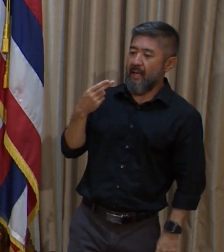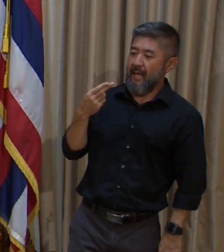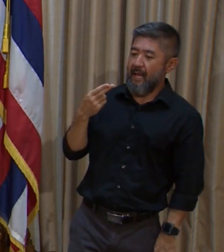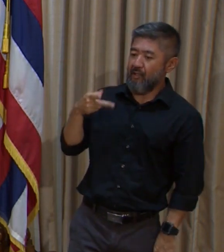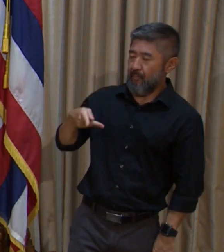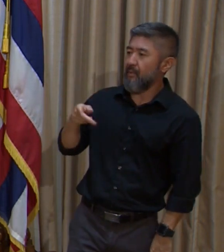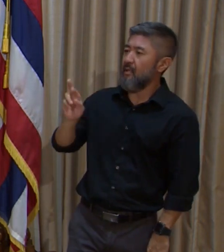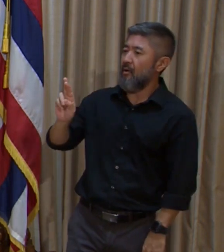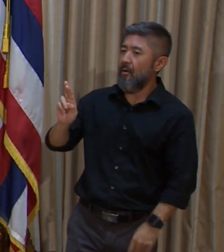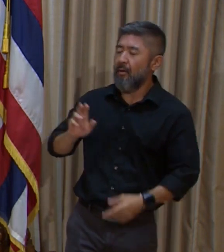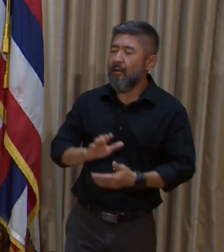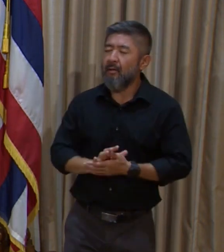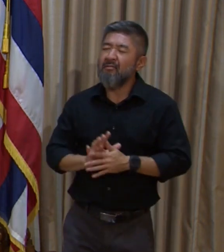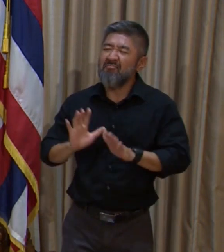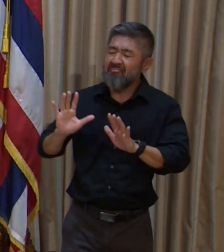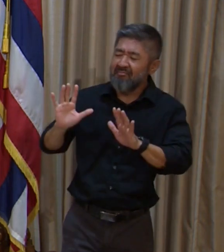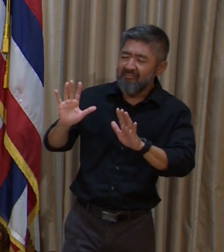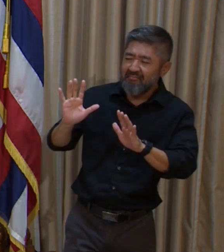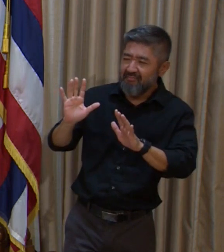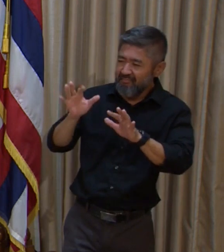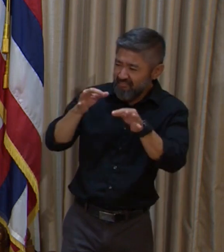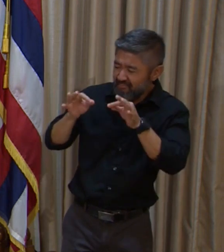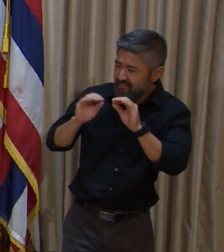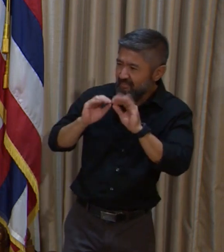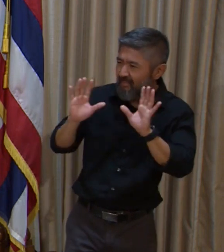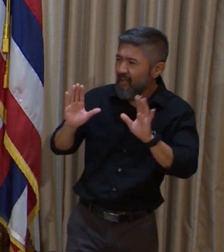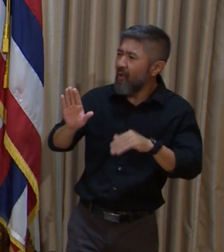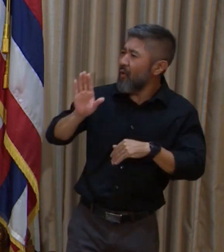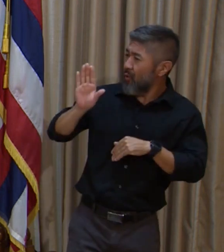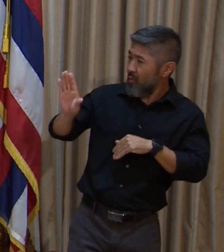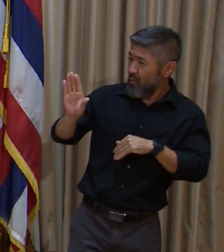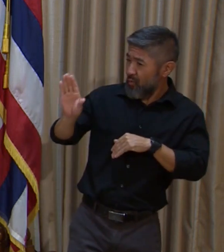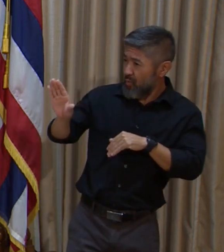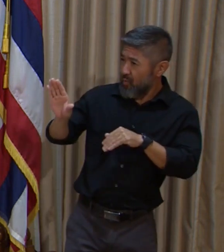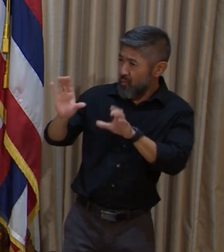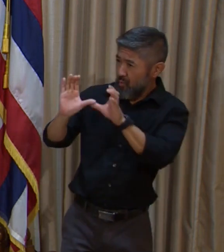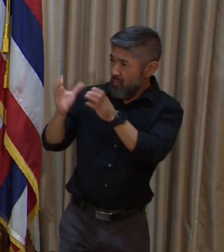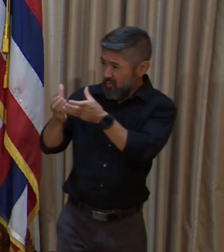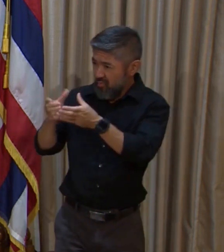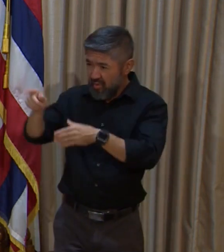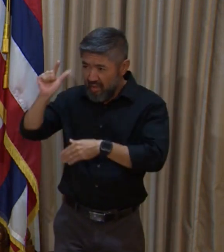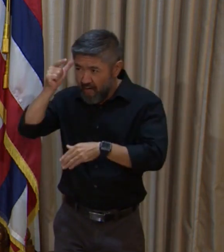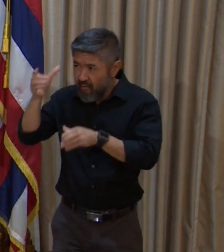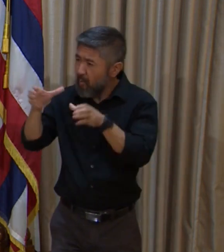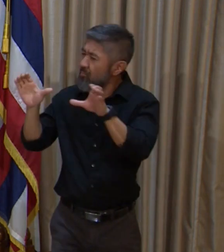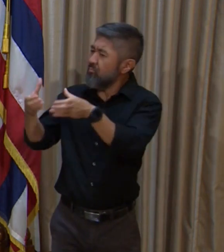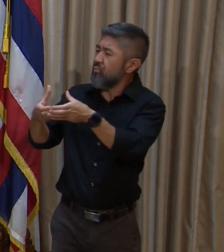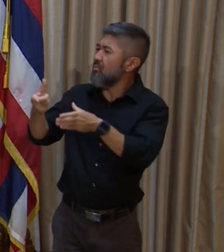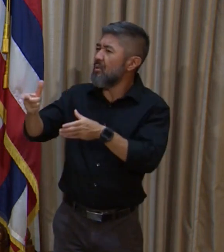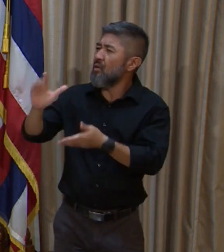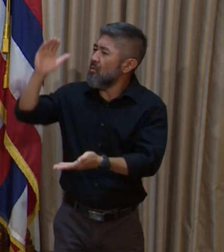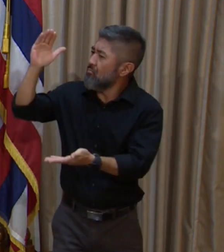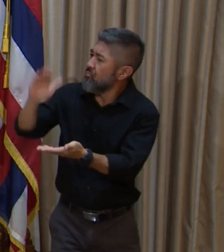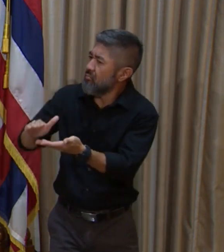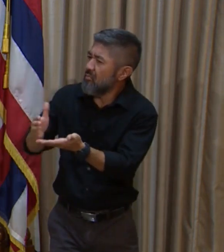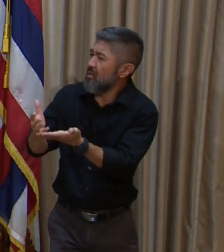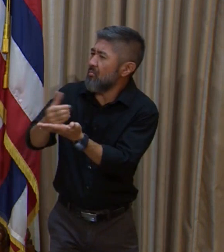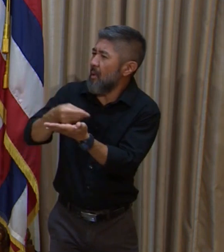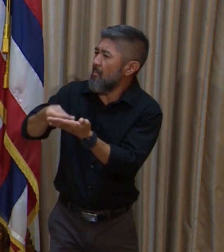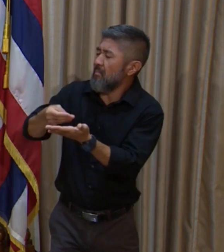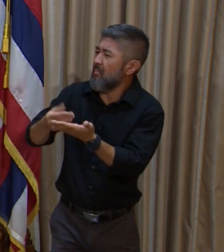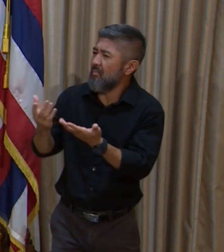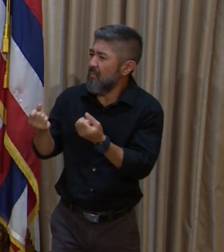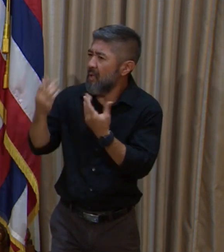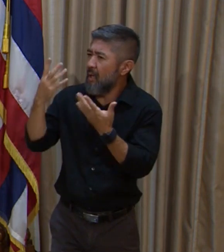Just to clarify, what kind of pay cuts will you and your administration be taking? then also, how will this furlough announcement affect